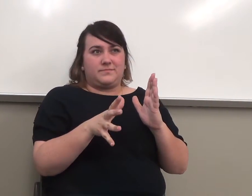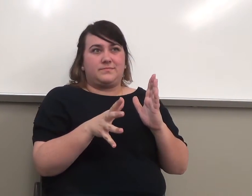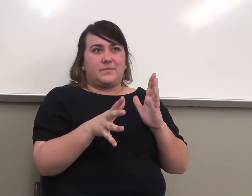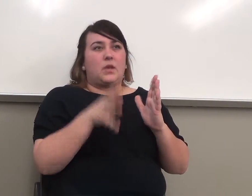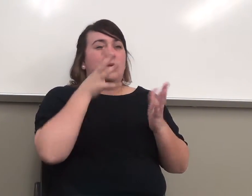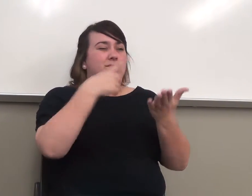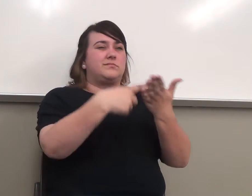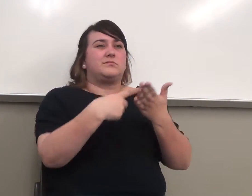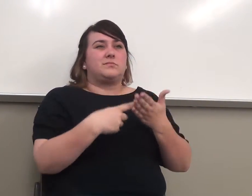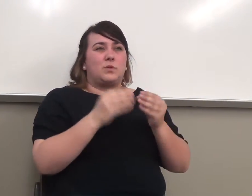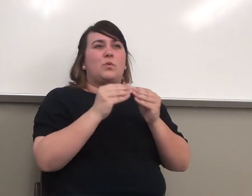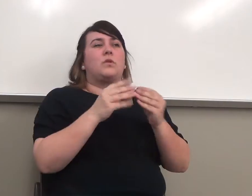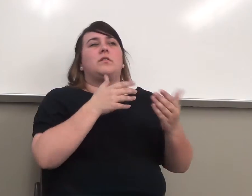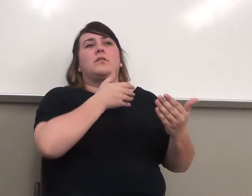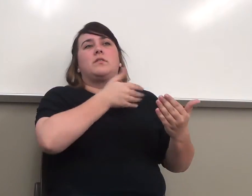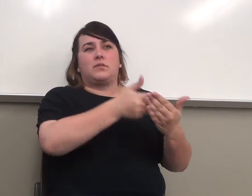that when we get to that. Okay.